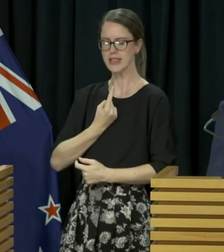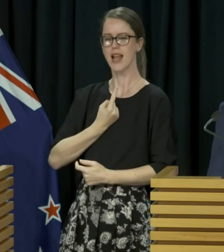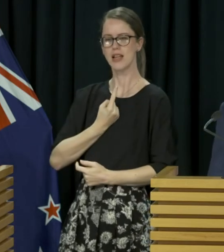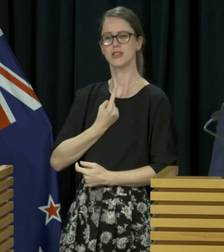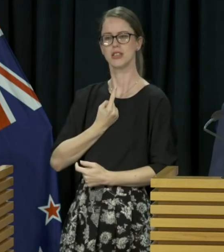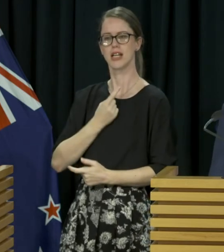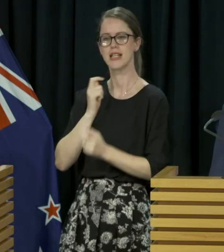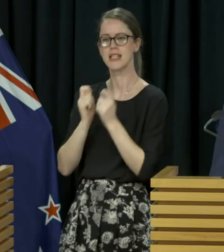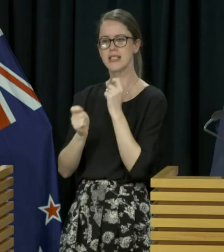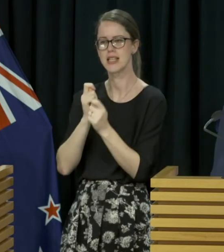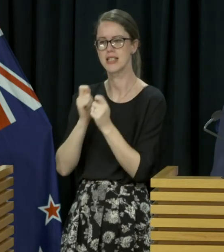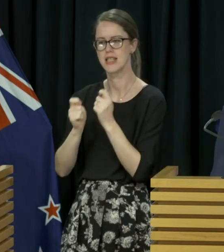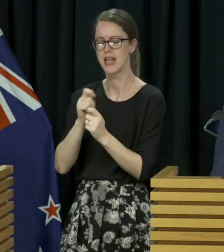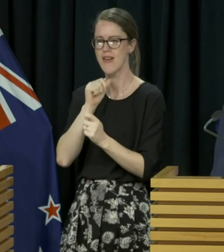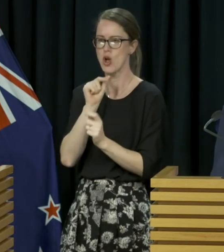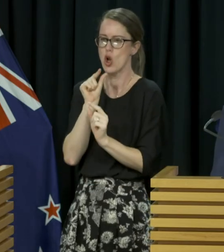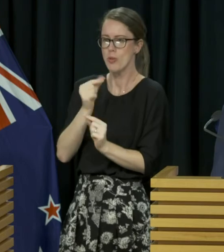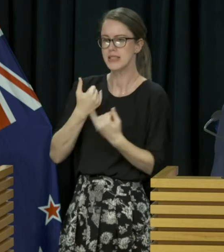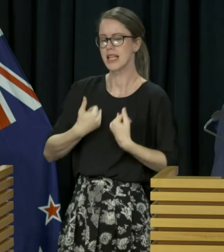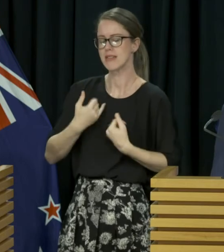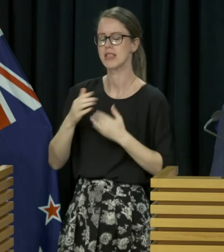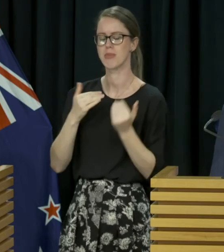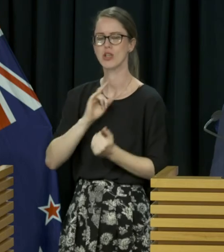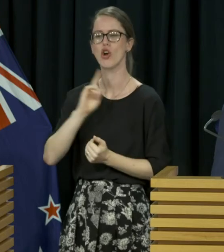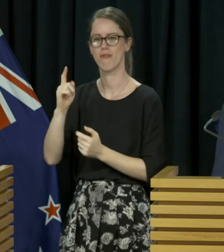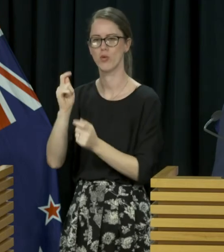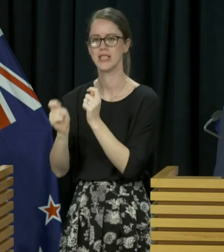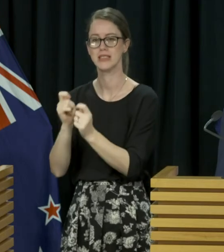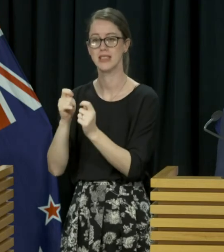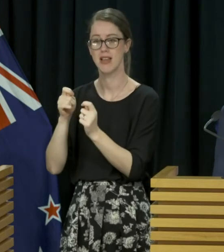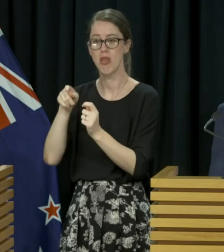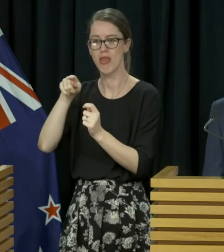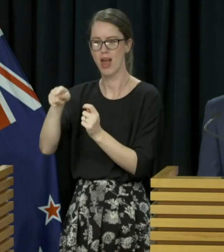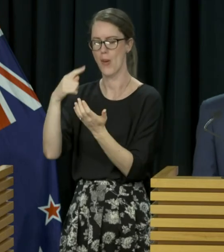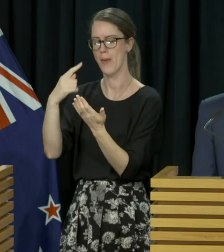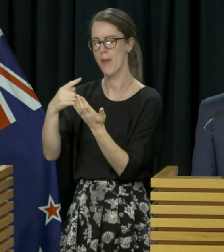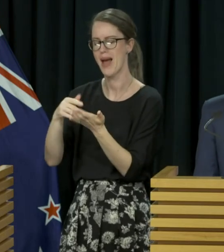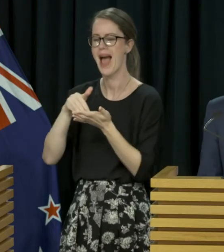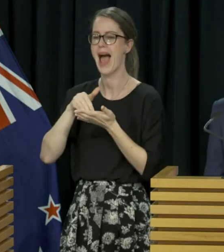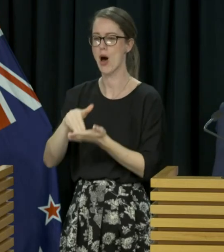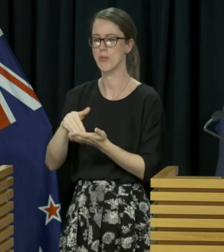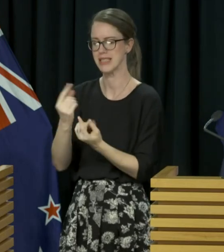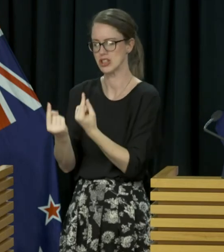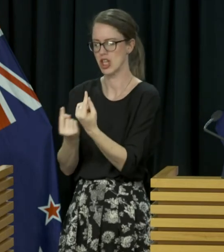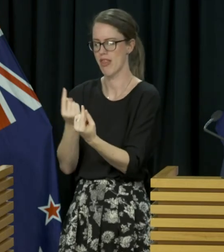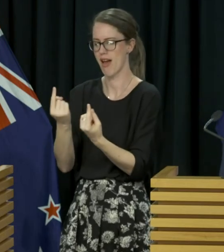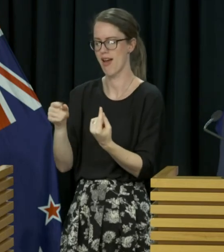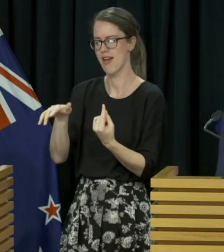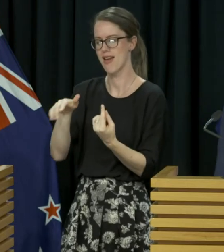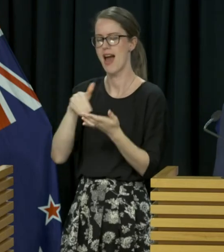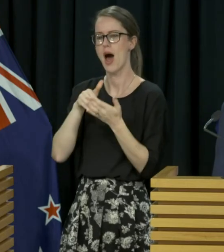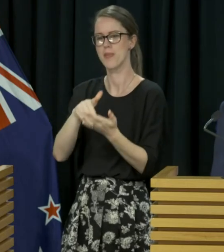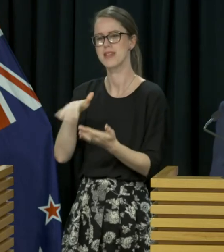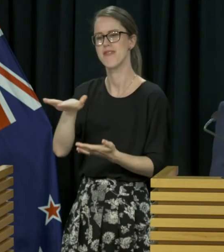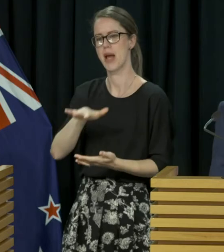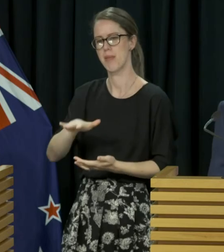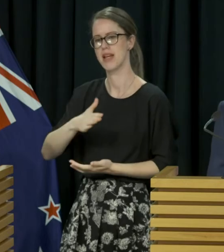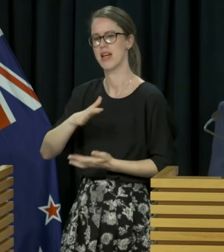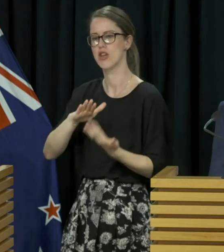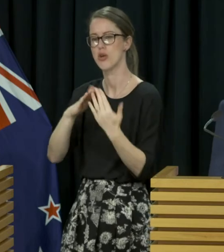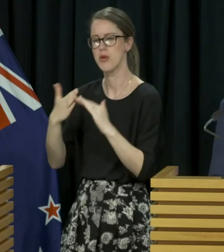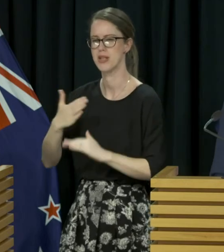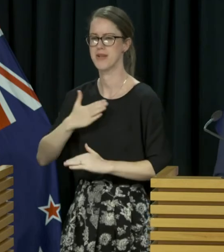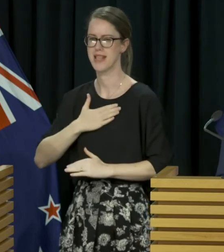even if they have the slightest symptoms. Those actions will help individuals their families and communities to stay safe.